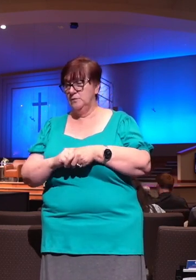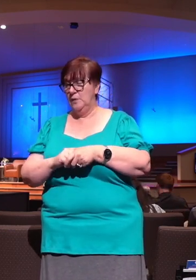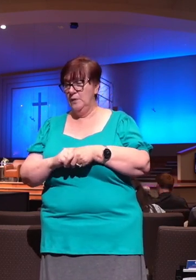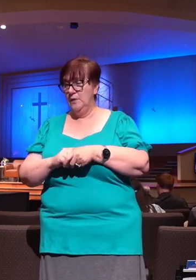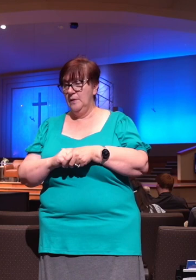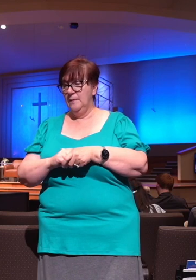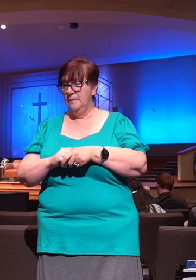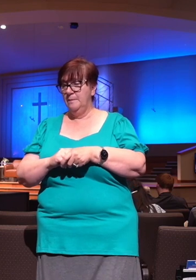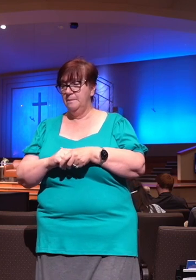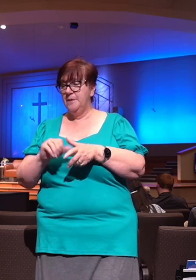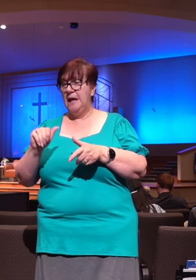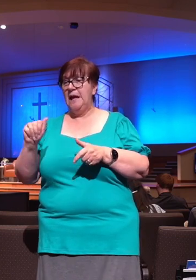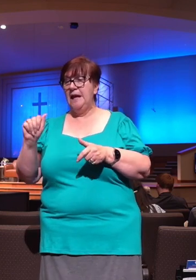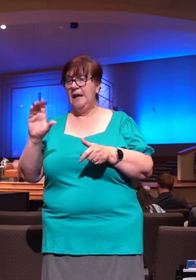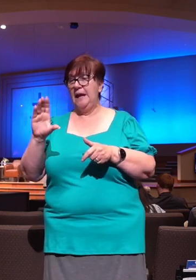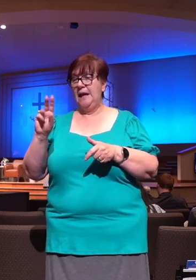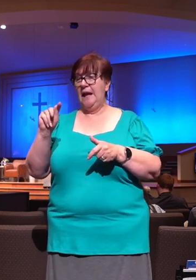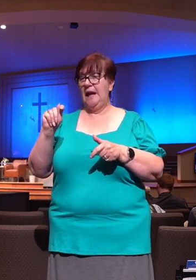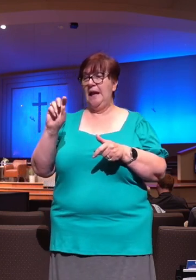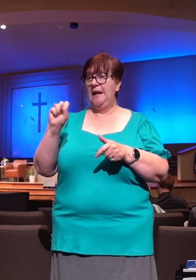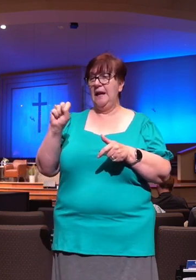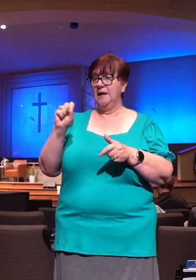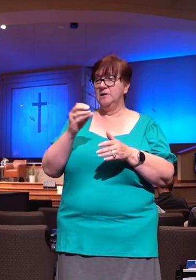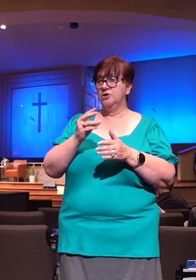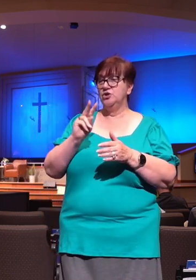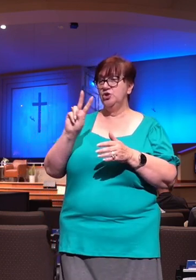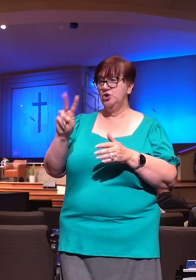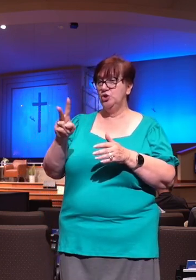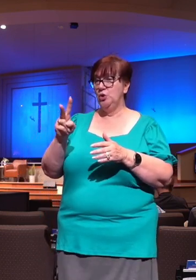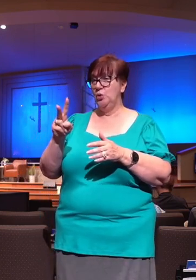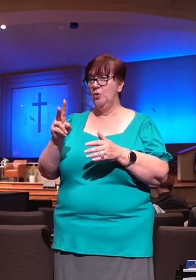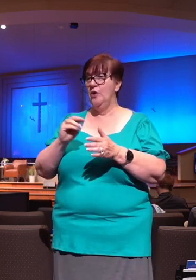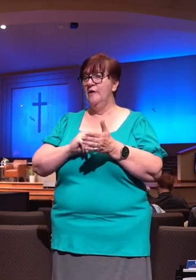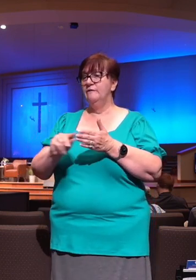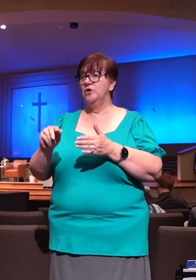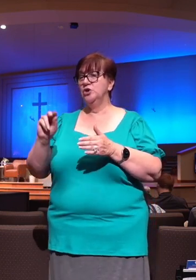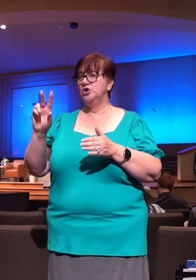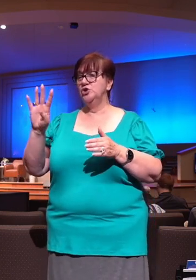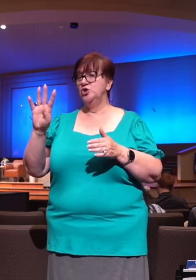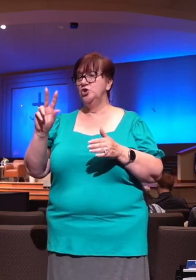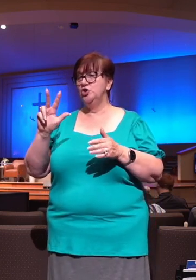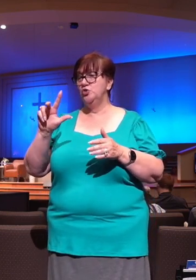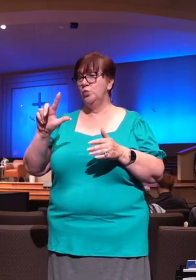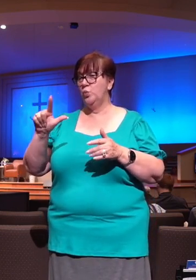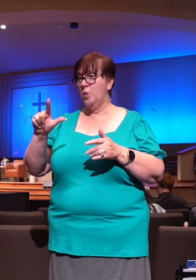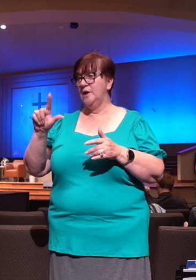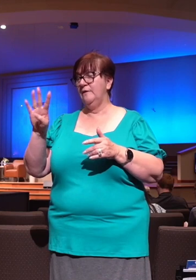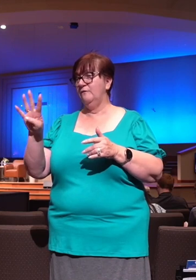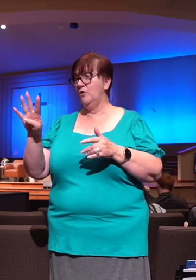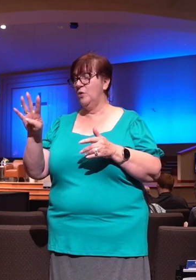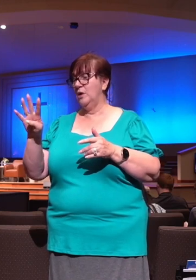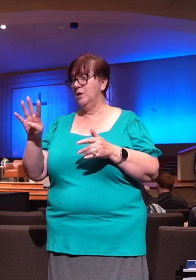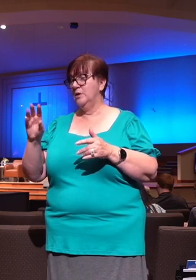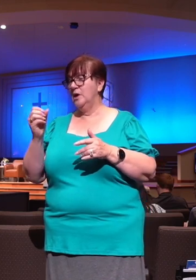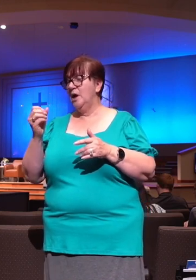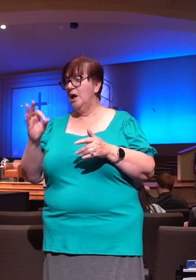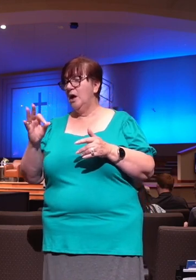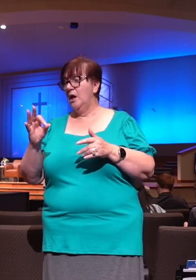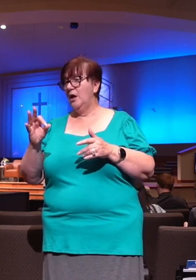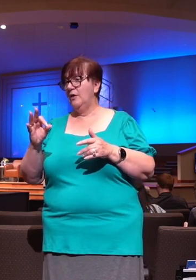in verse number 24, we read, Of whom God hath raised up, having loosed the pains of death, because